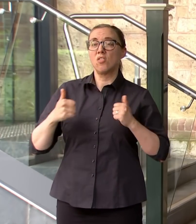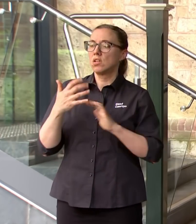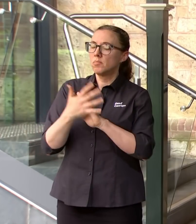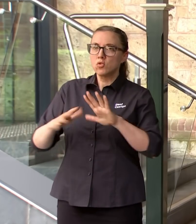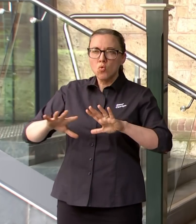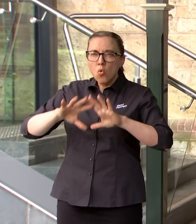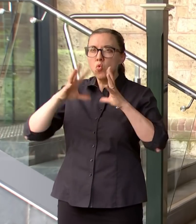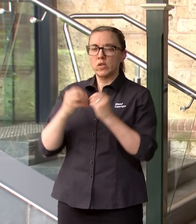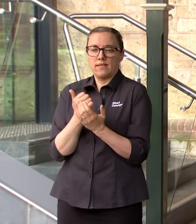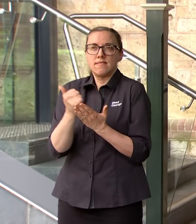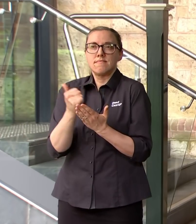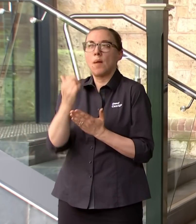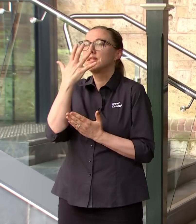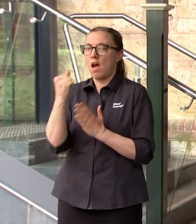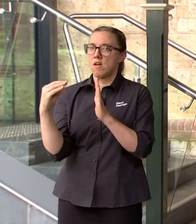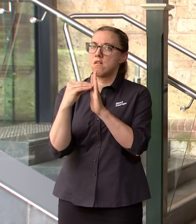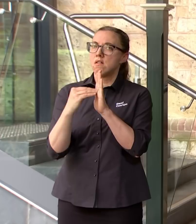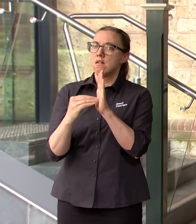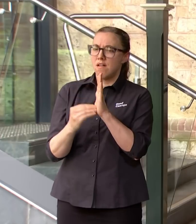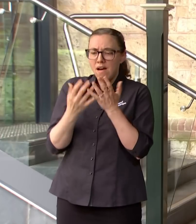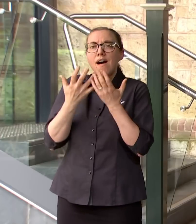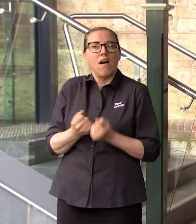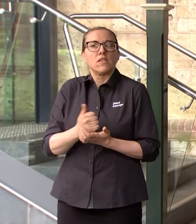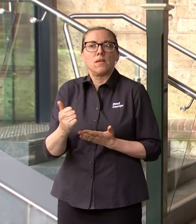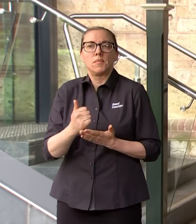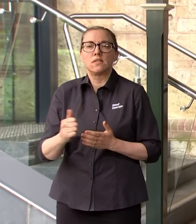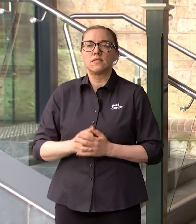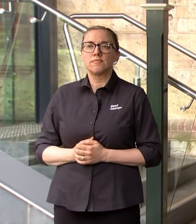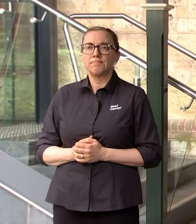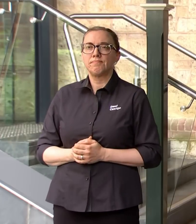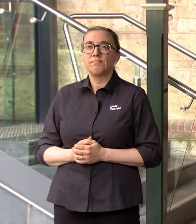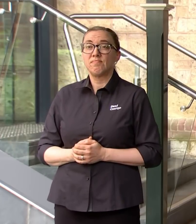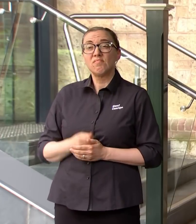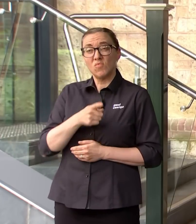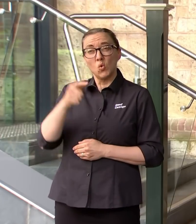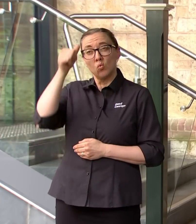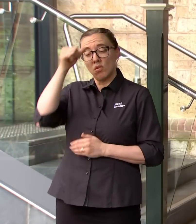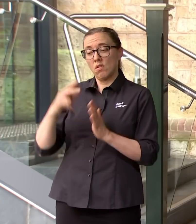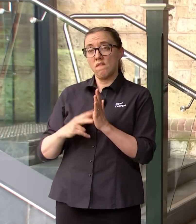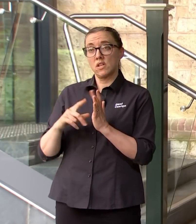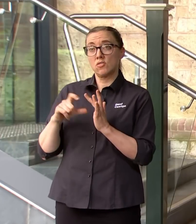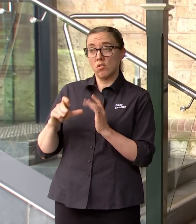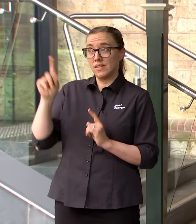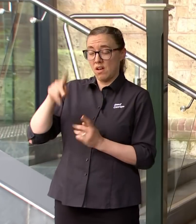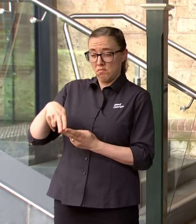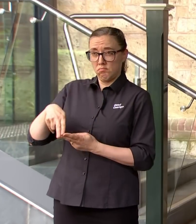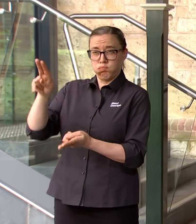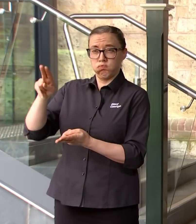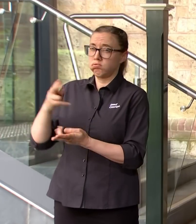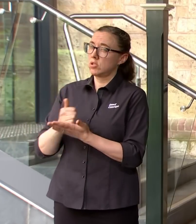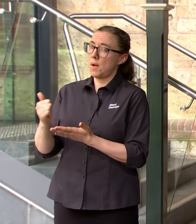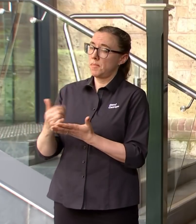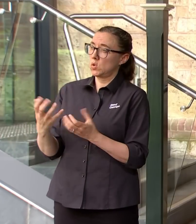absolutely crucial during a pandemic you would have seen a very significant surge in Victoria today with their numbers